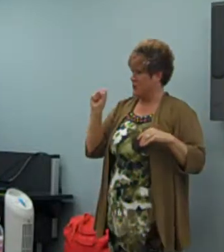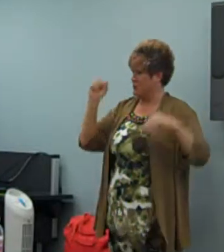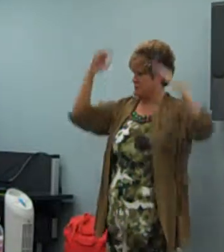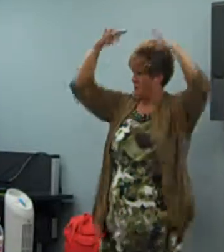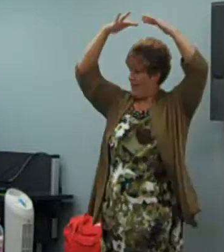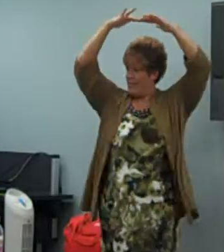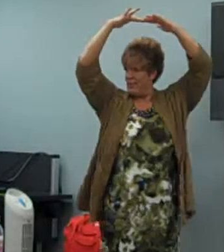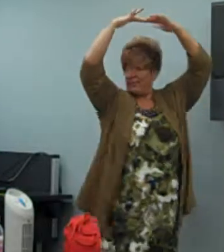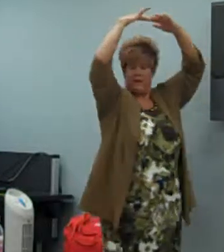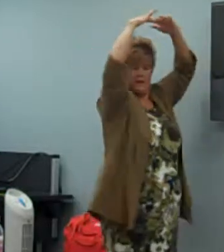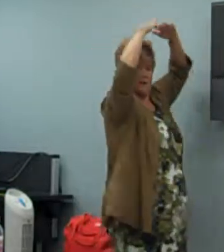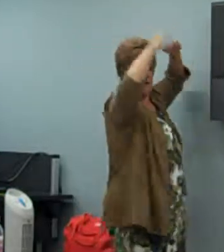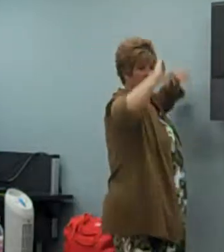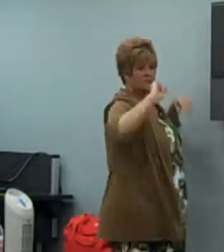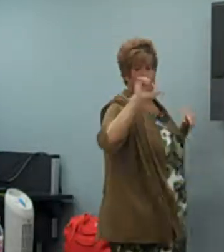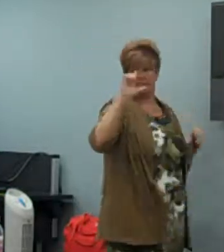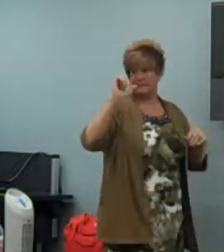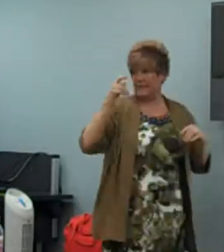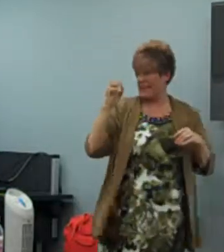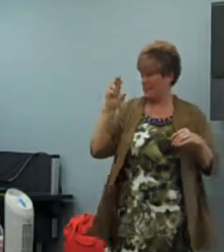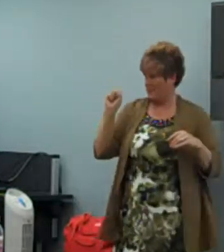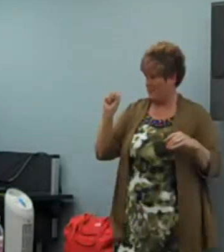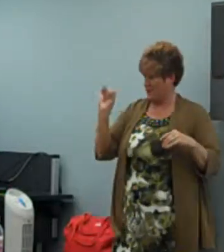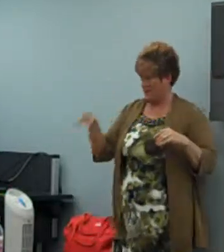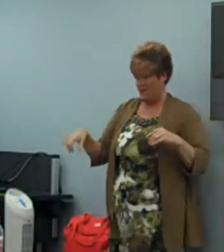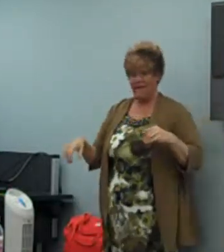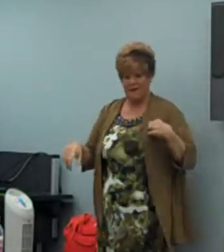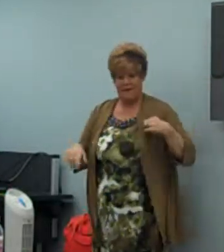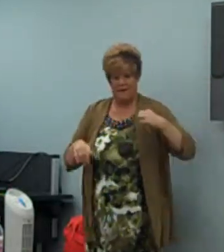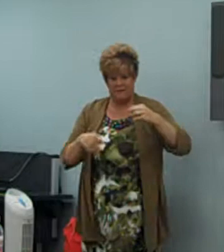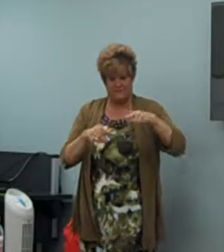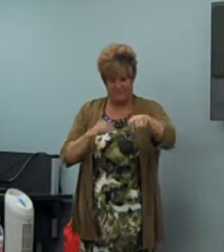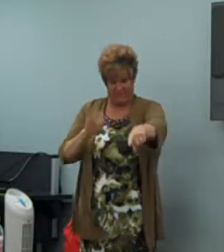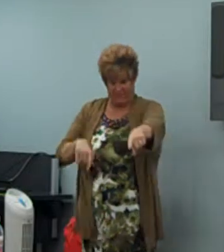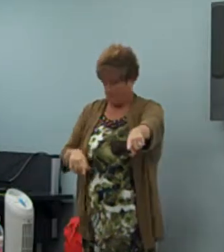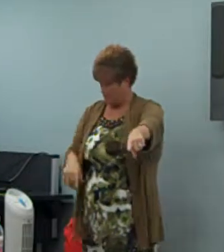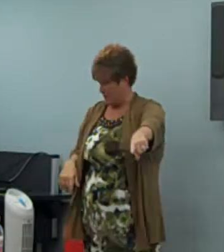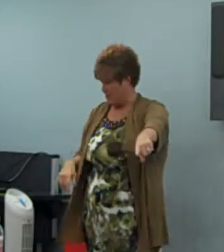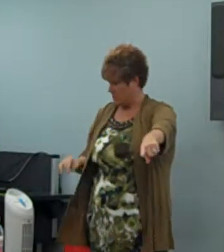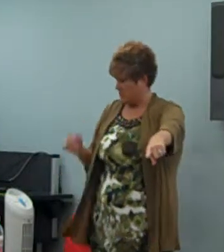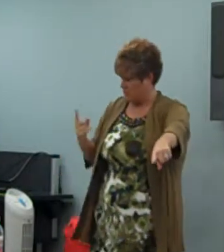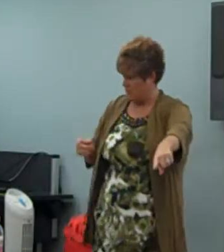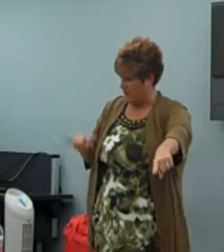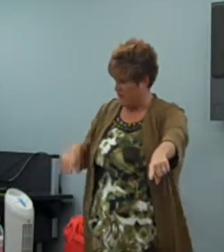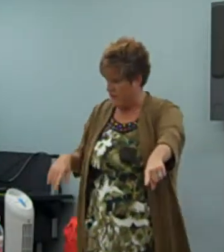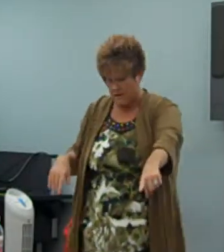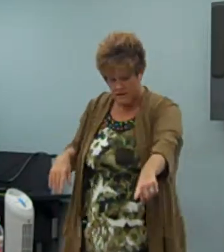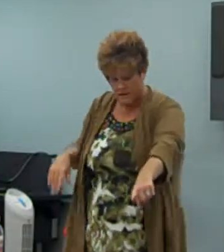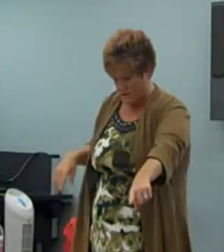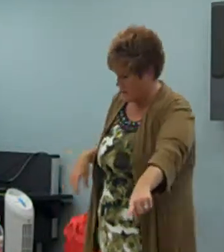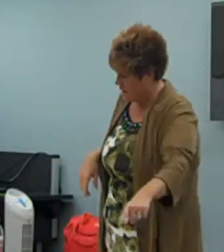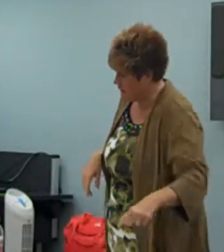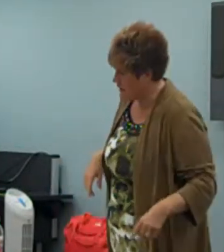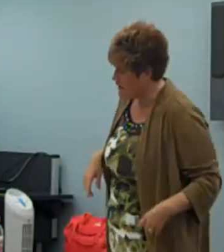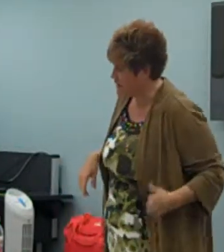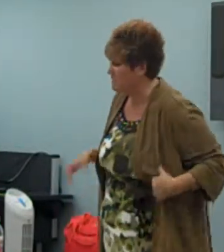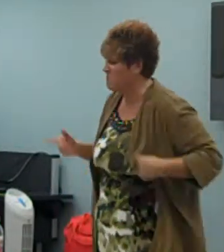You know, ballerina slippers, like this. Okay. So, like, what Madeline has on right now.